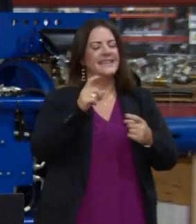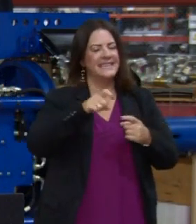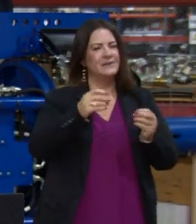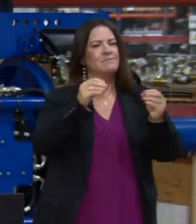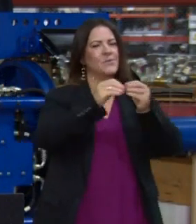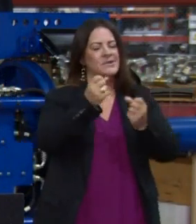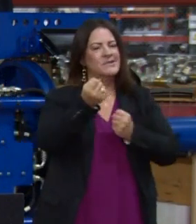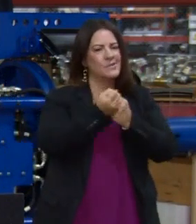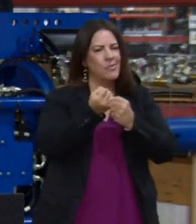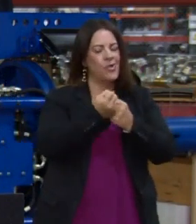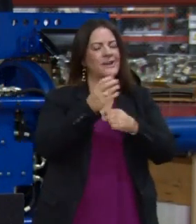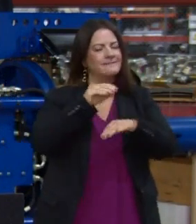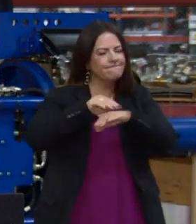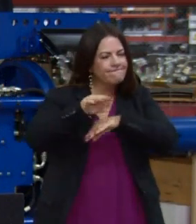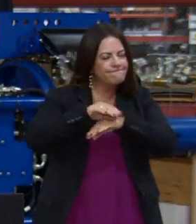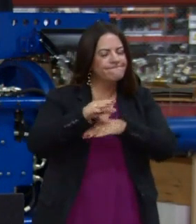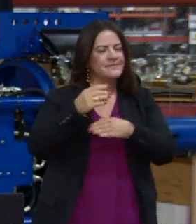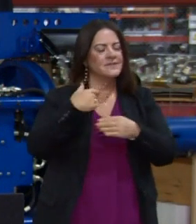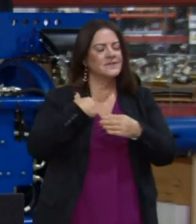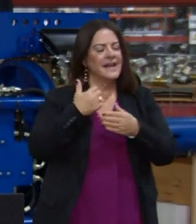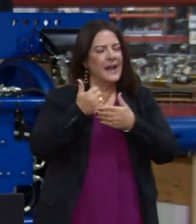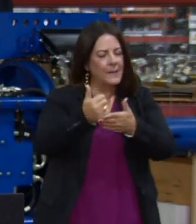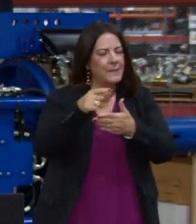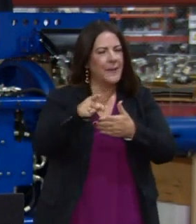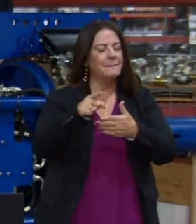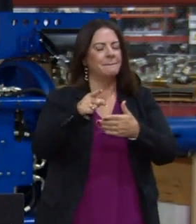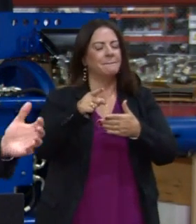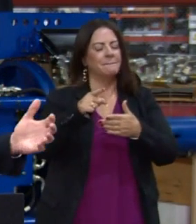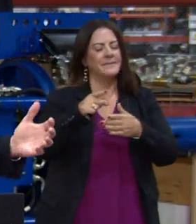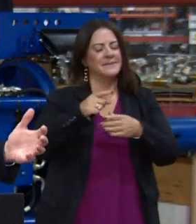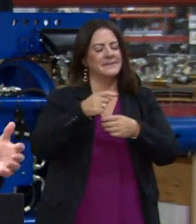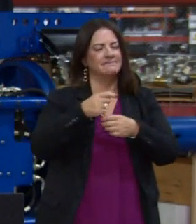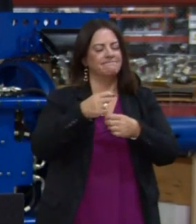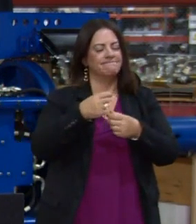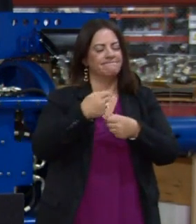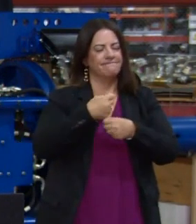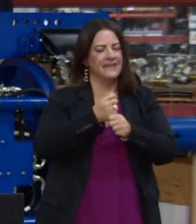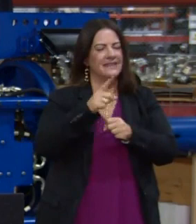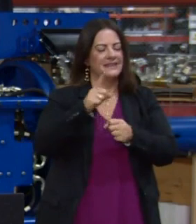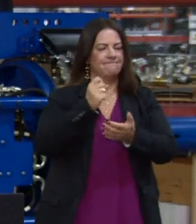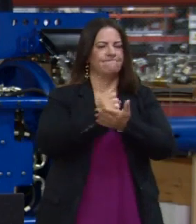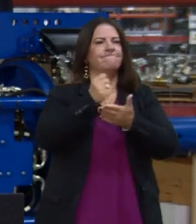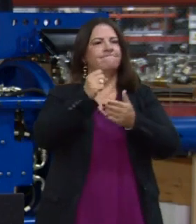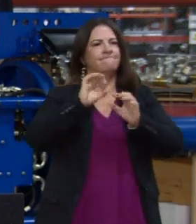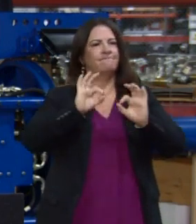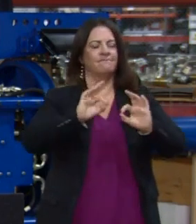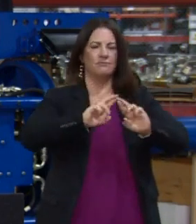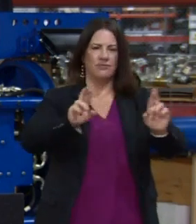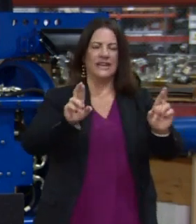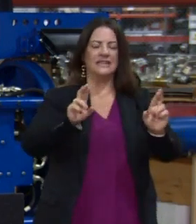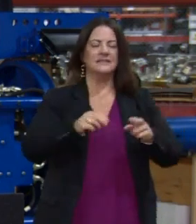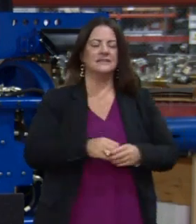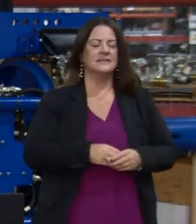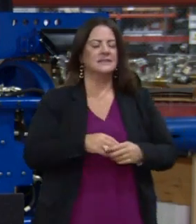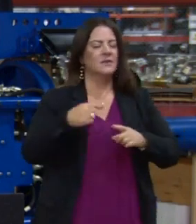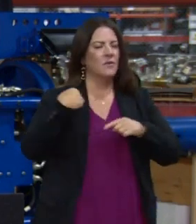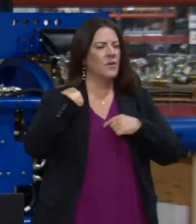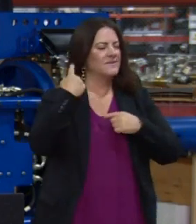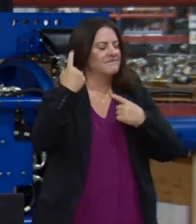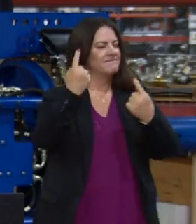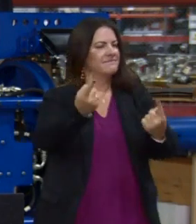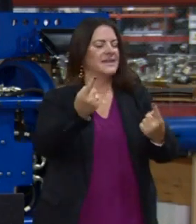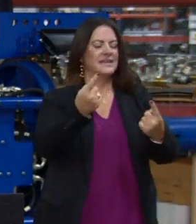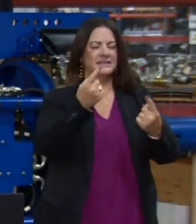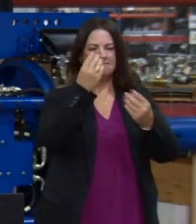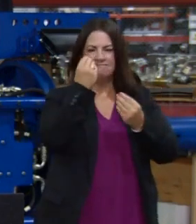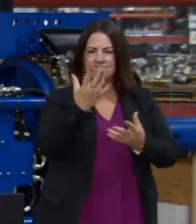counsel. And as a consequence, we have made it clear over the course of many months now that we've been sending